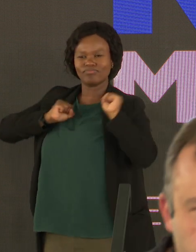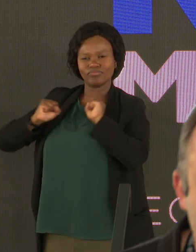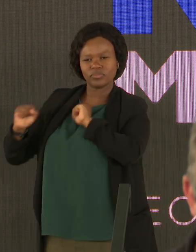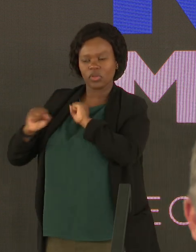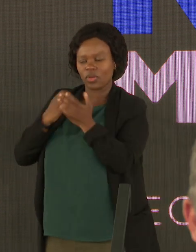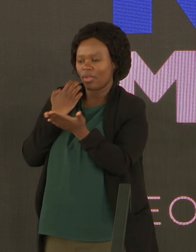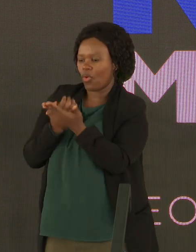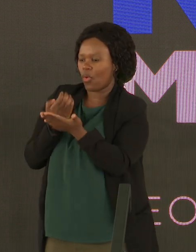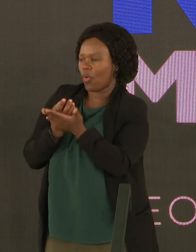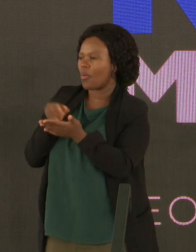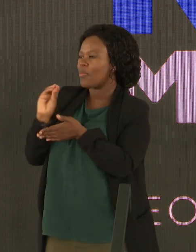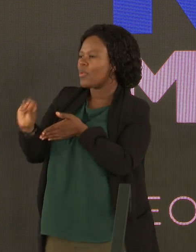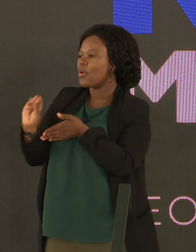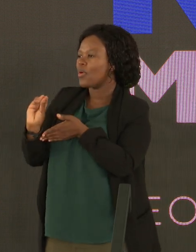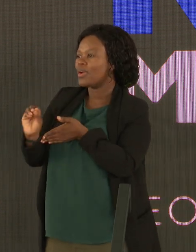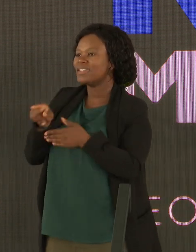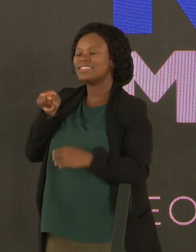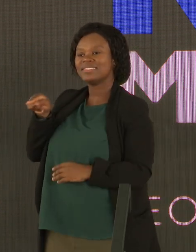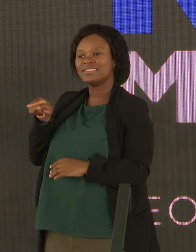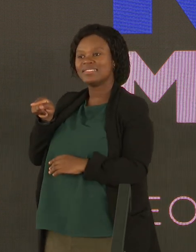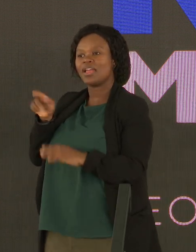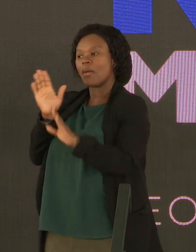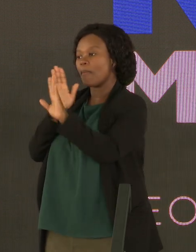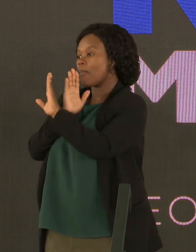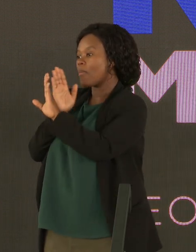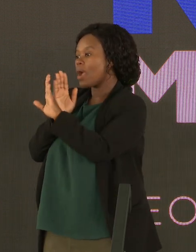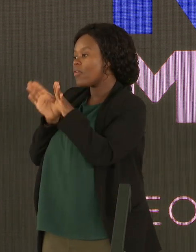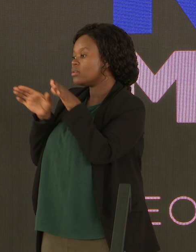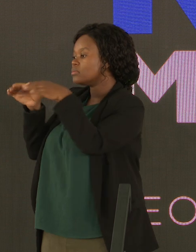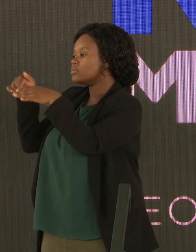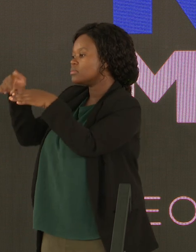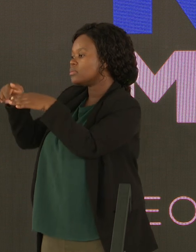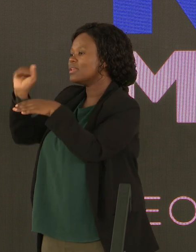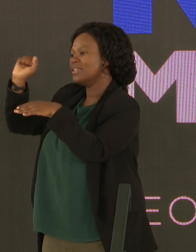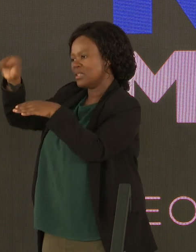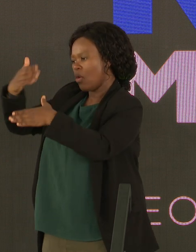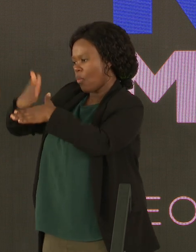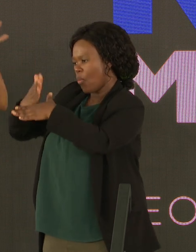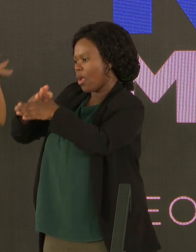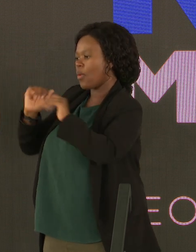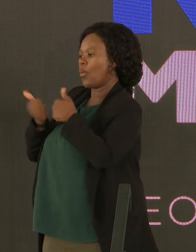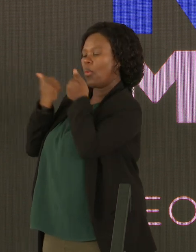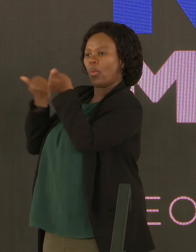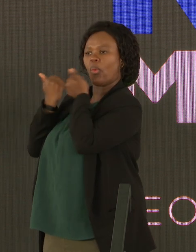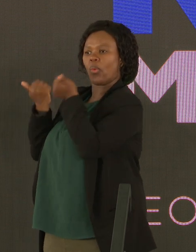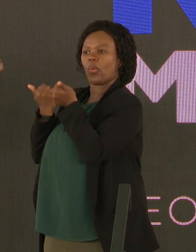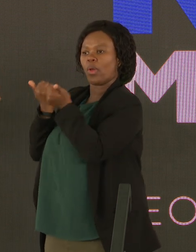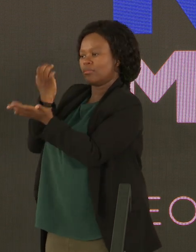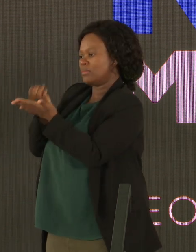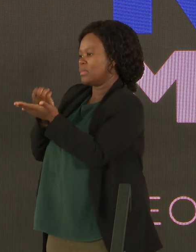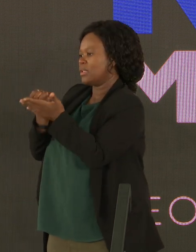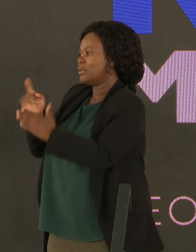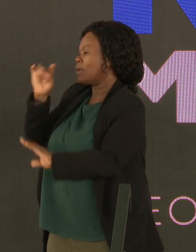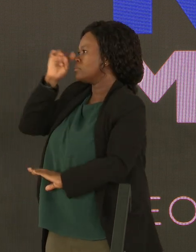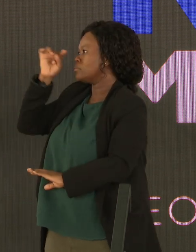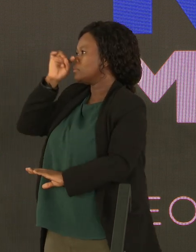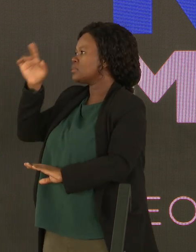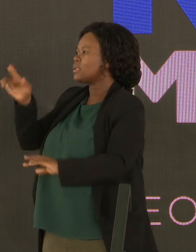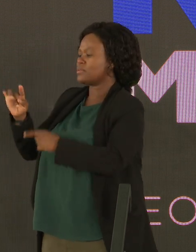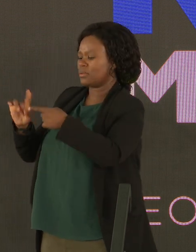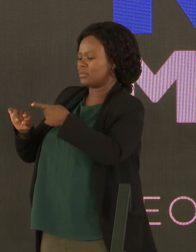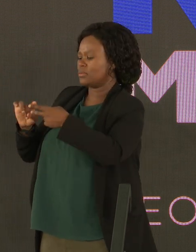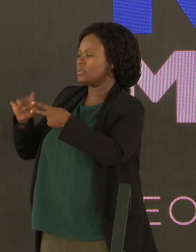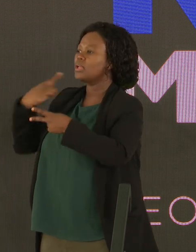sector. It's held by the fact that the private sector is functioning outside. I mean, Santin and Alexandra is a